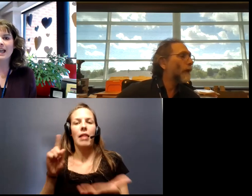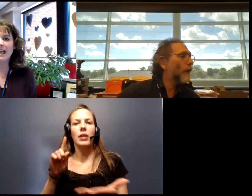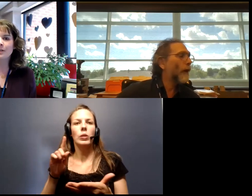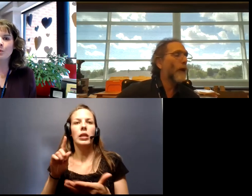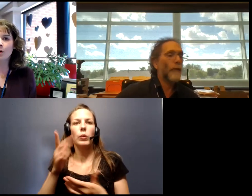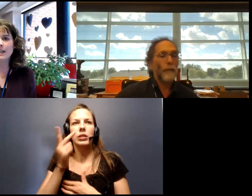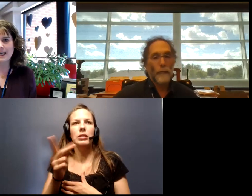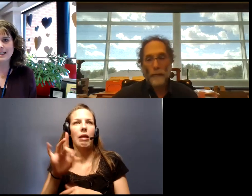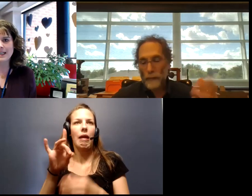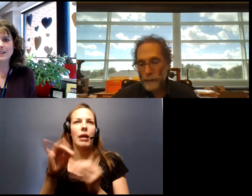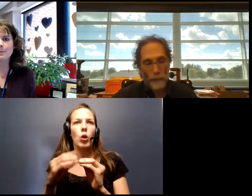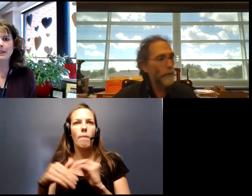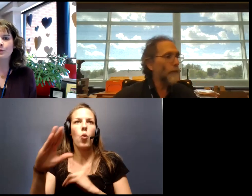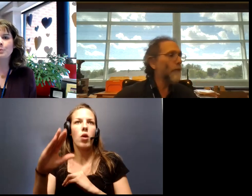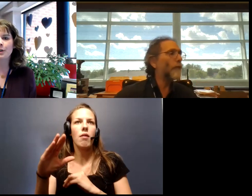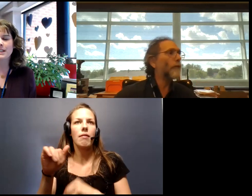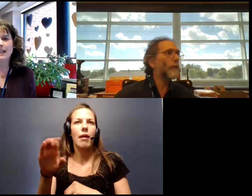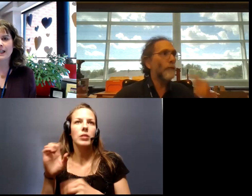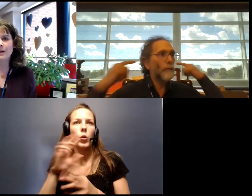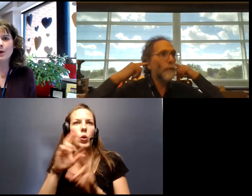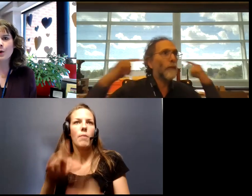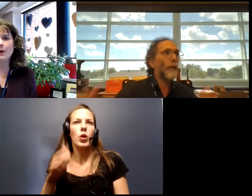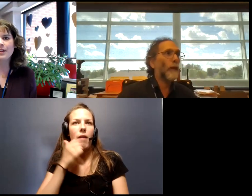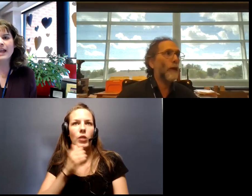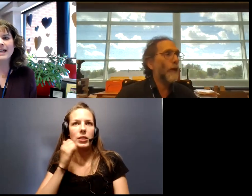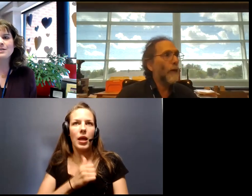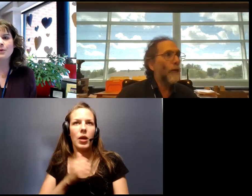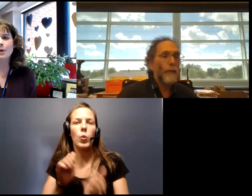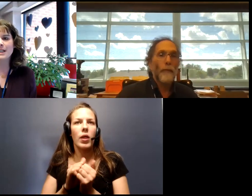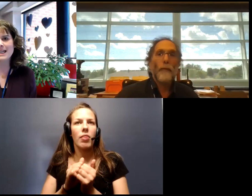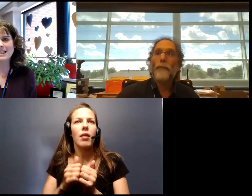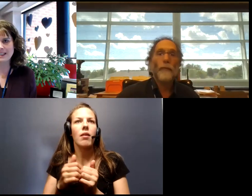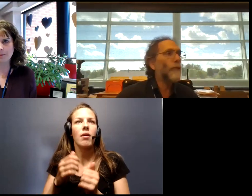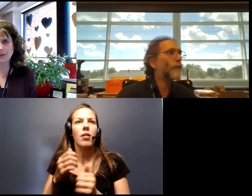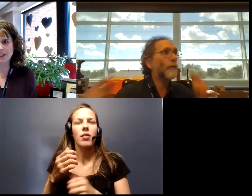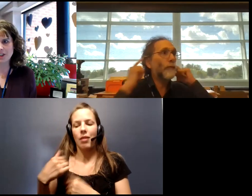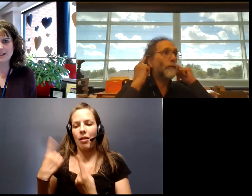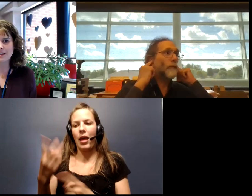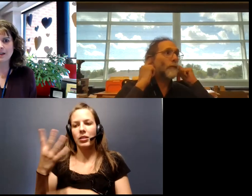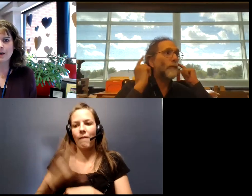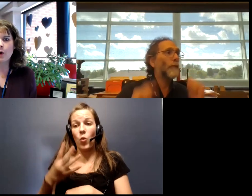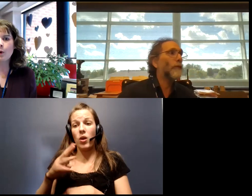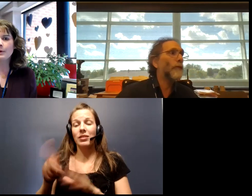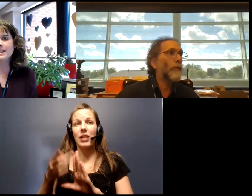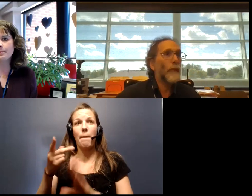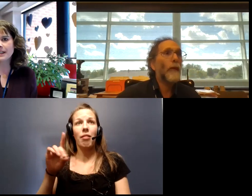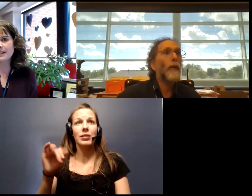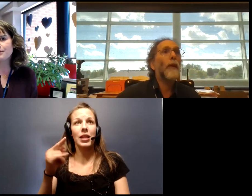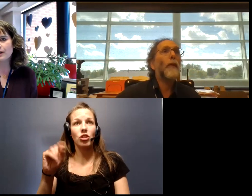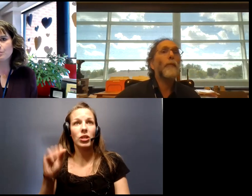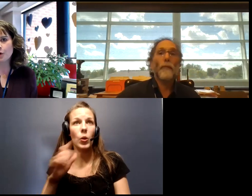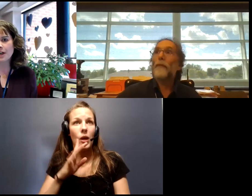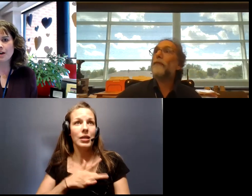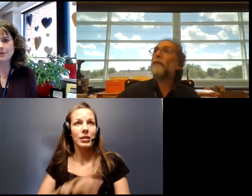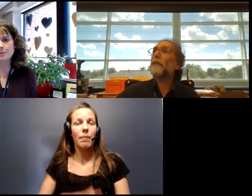seeing eight or more cases being reported daily, with the last four days in double digits. While we typically